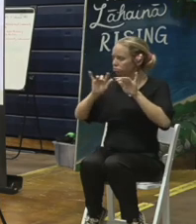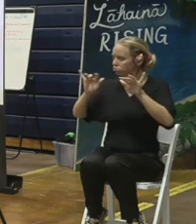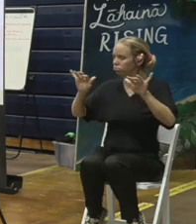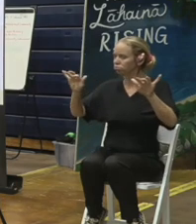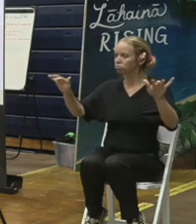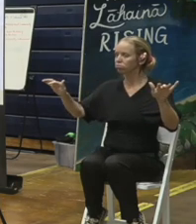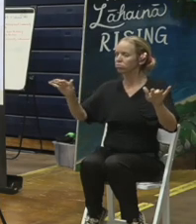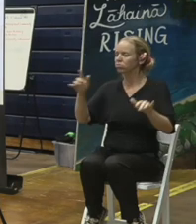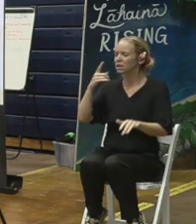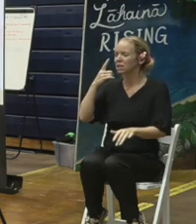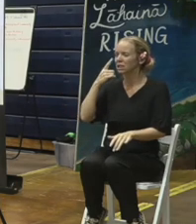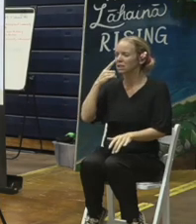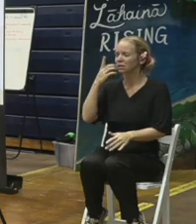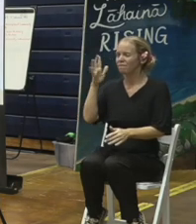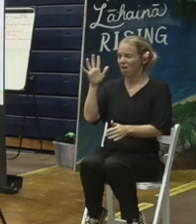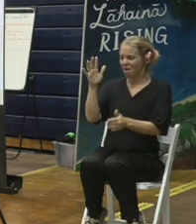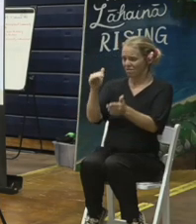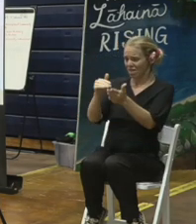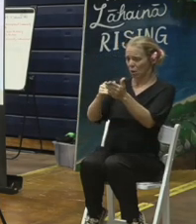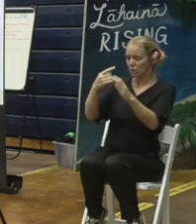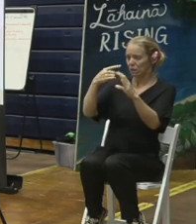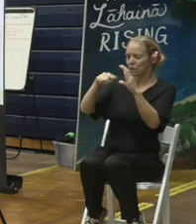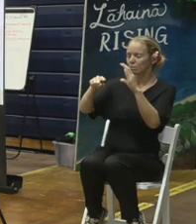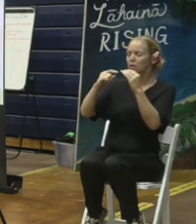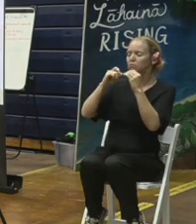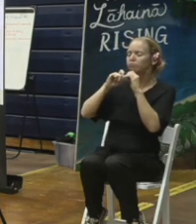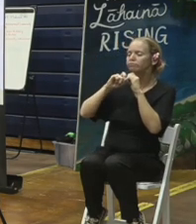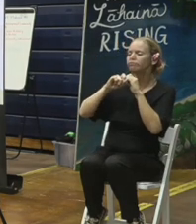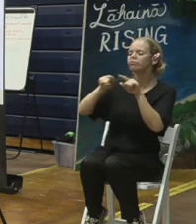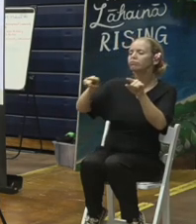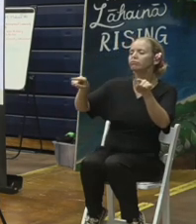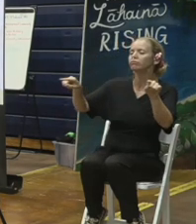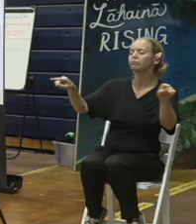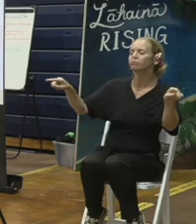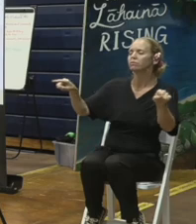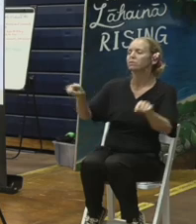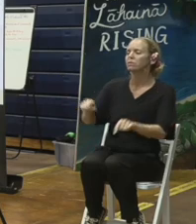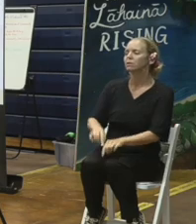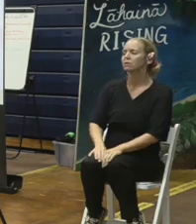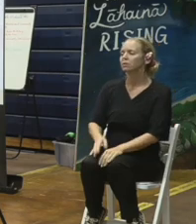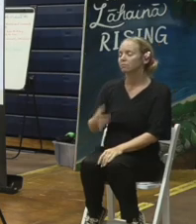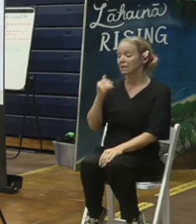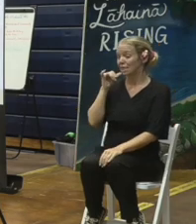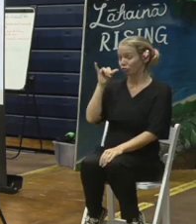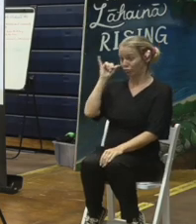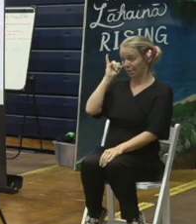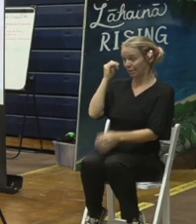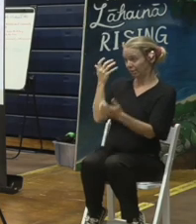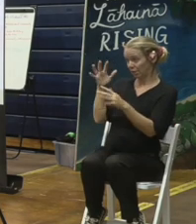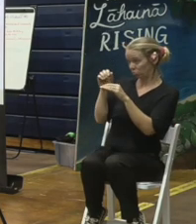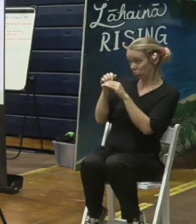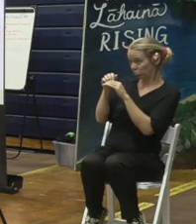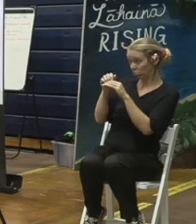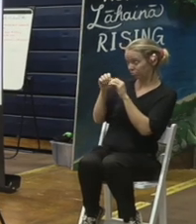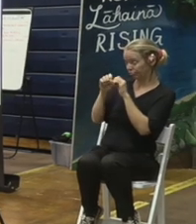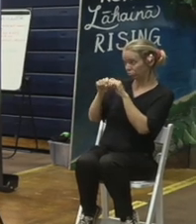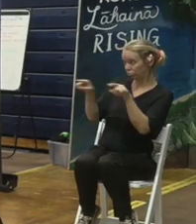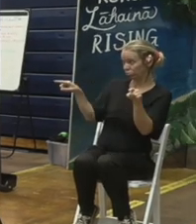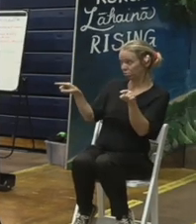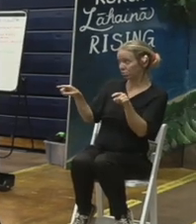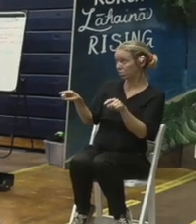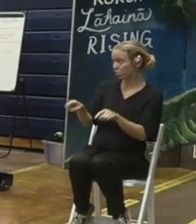about almost 5,000 emails that we sent this survey out to and we sent that out yesterday to do with this